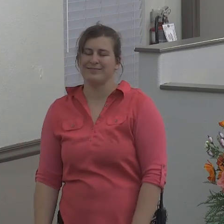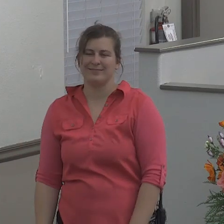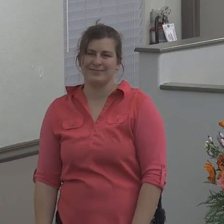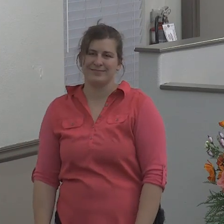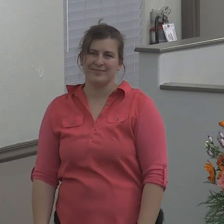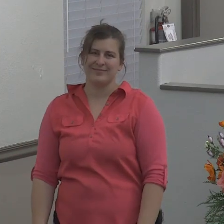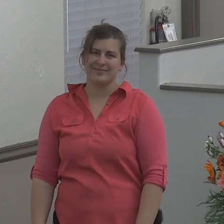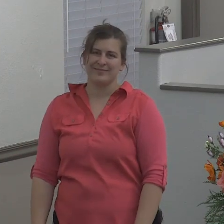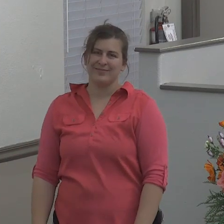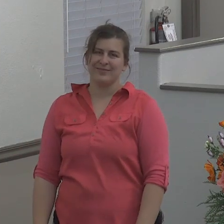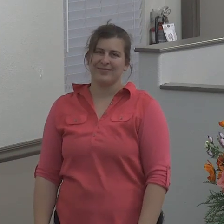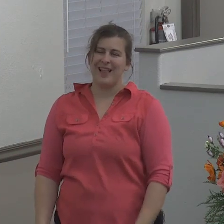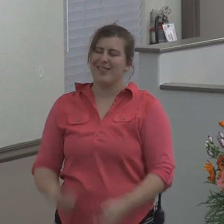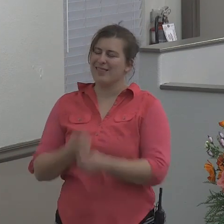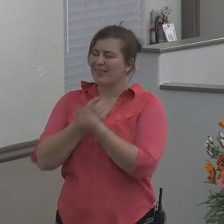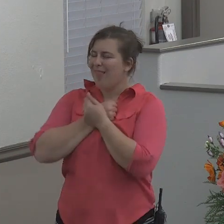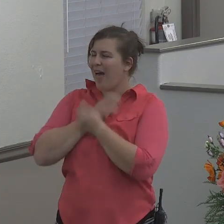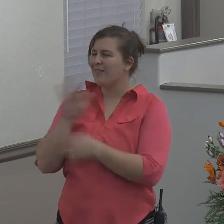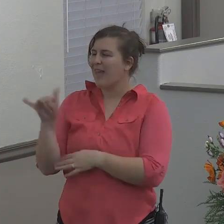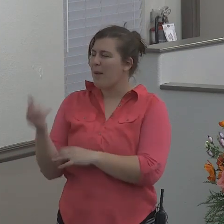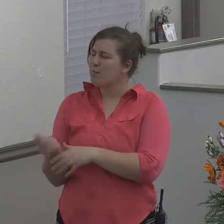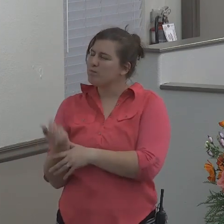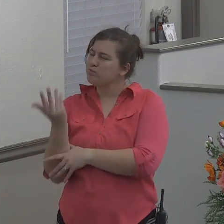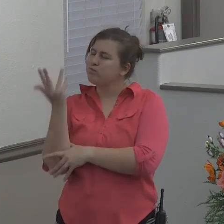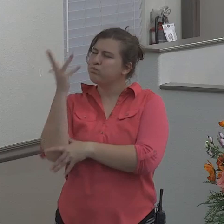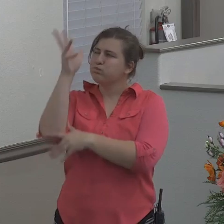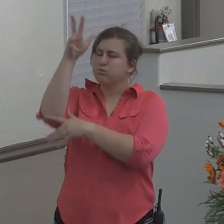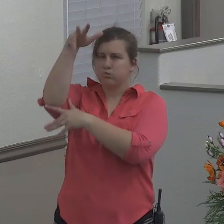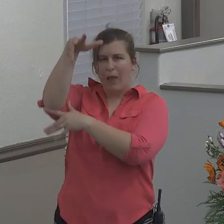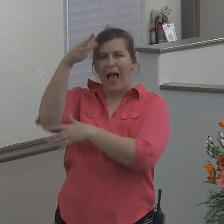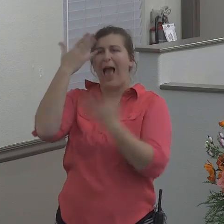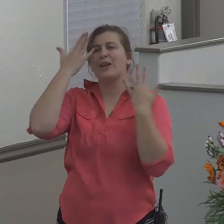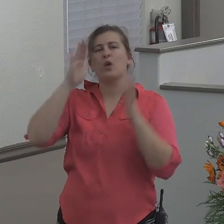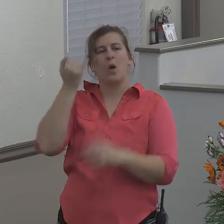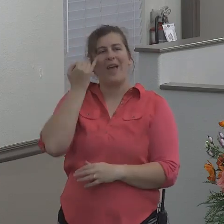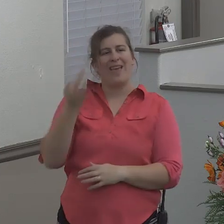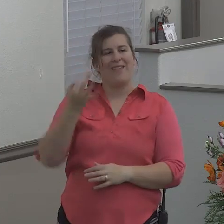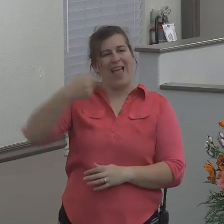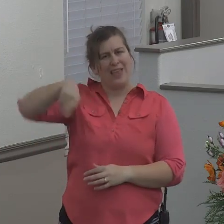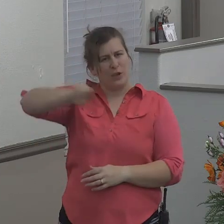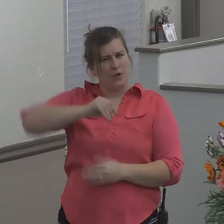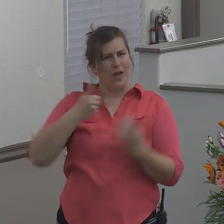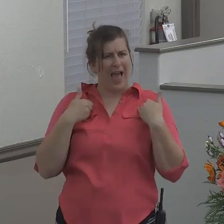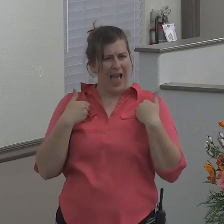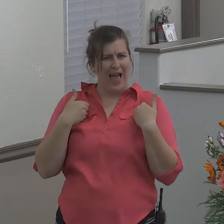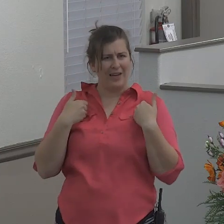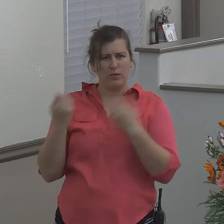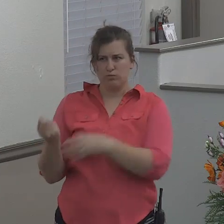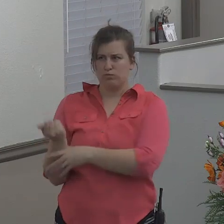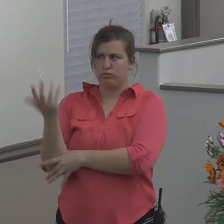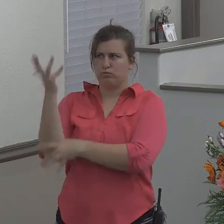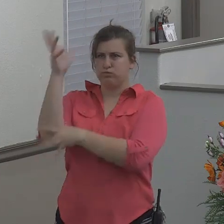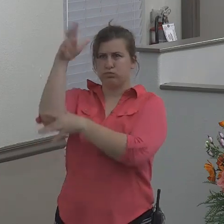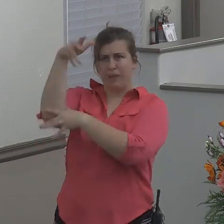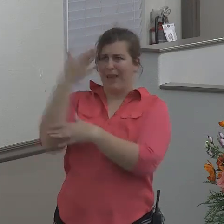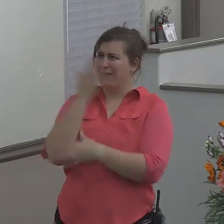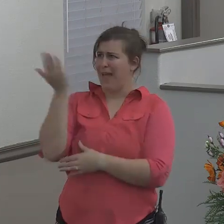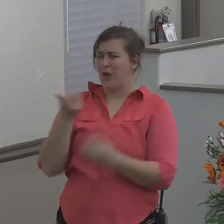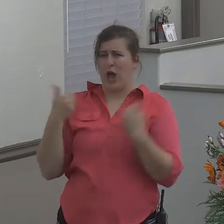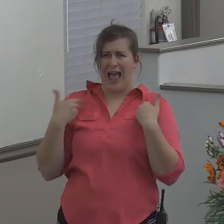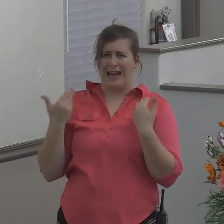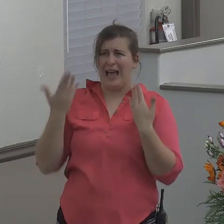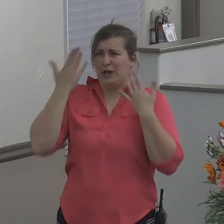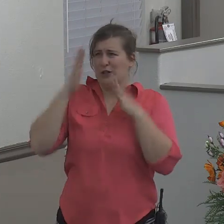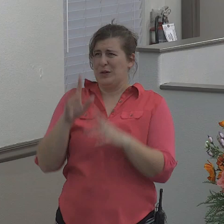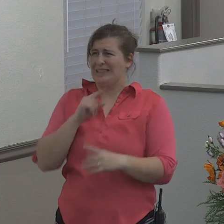he loved this gourd I don't know if any of you have ever had a gourd I've never had a gourd I'm not even quite